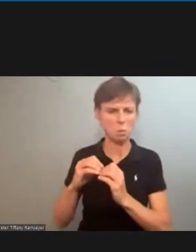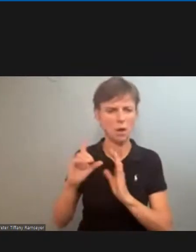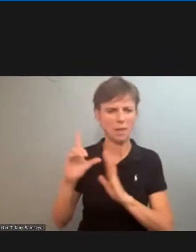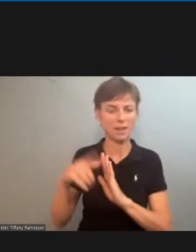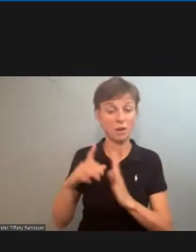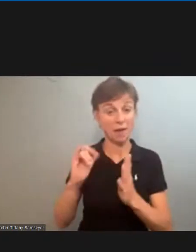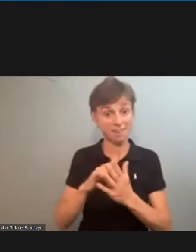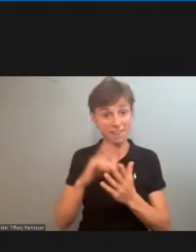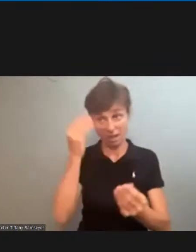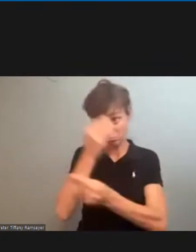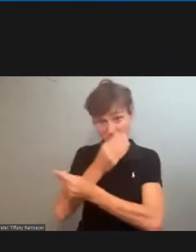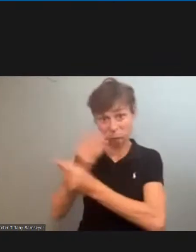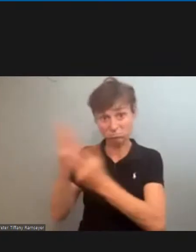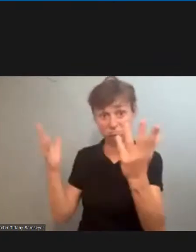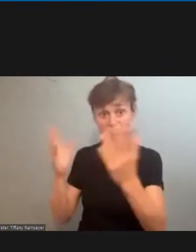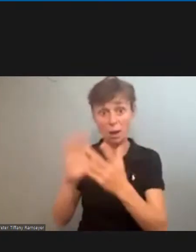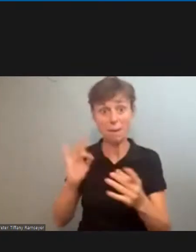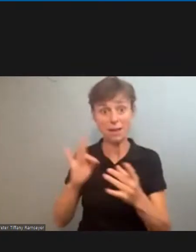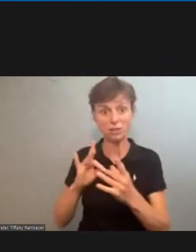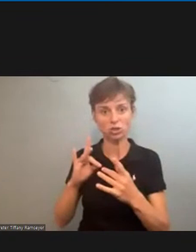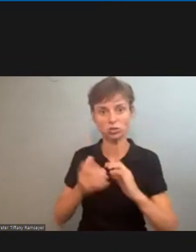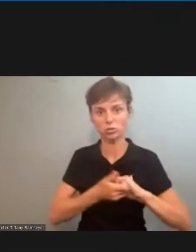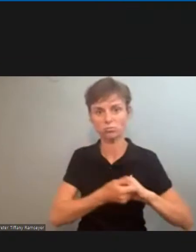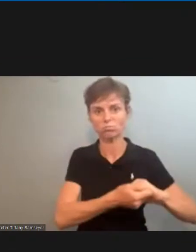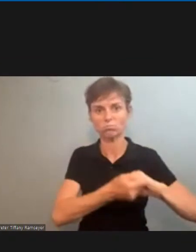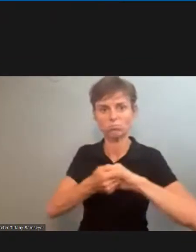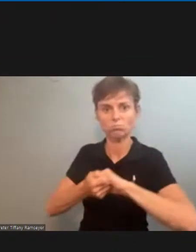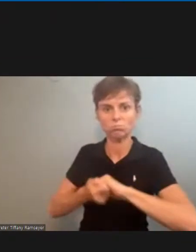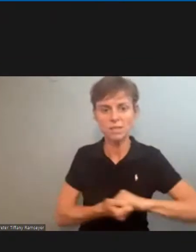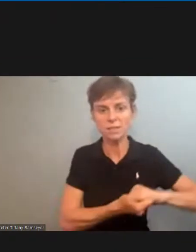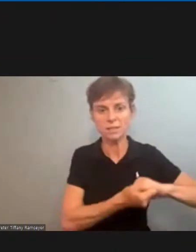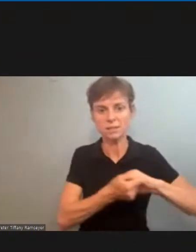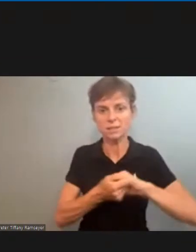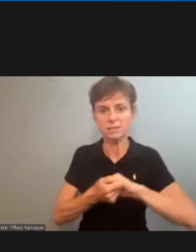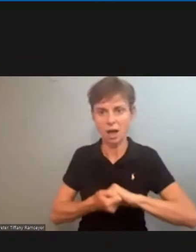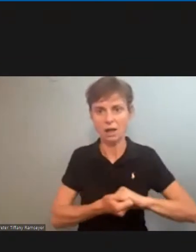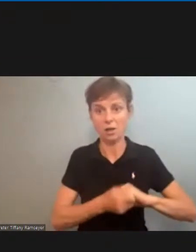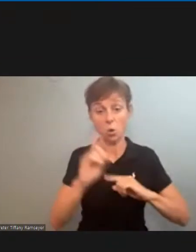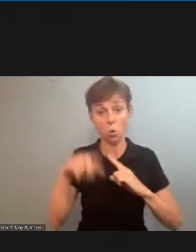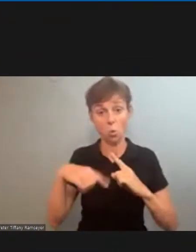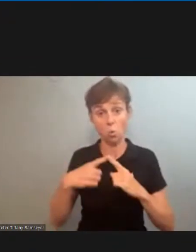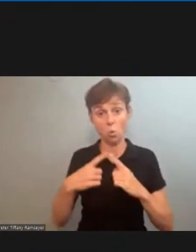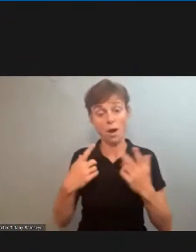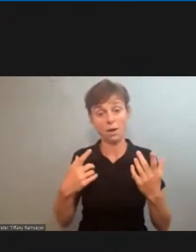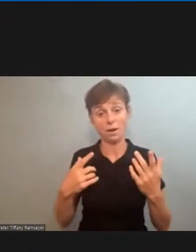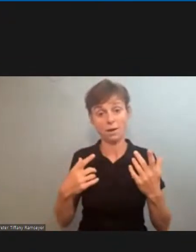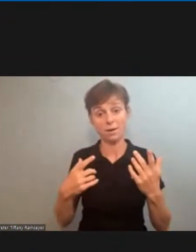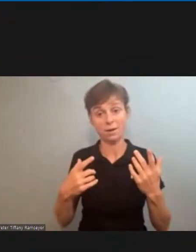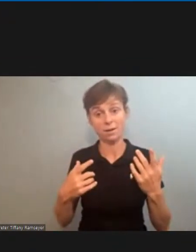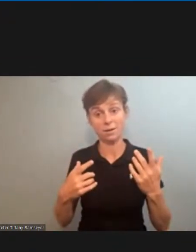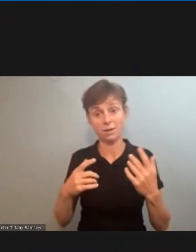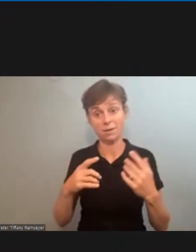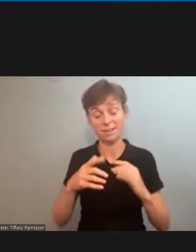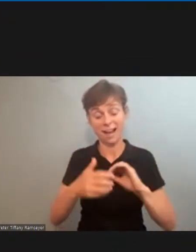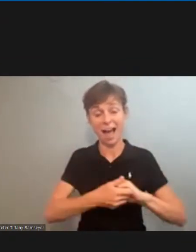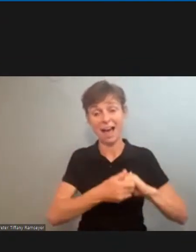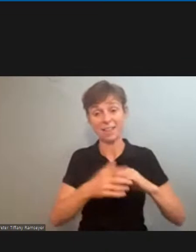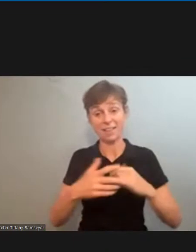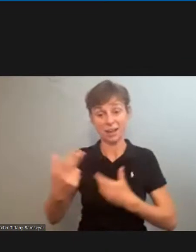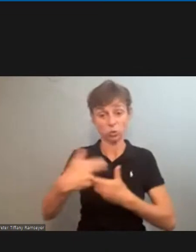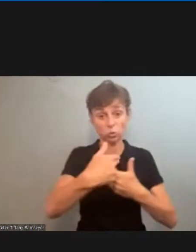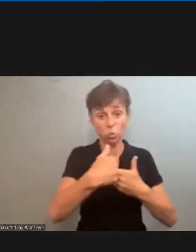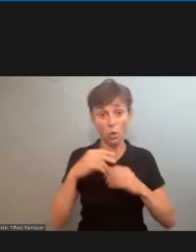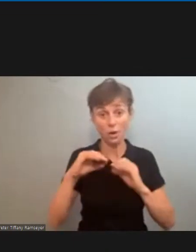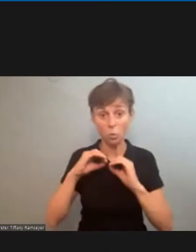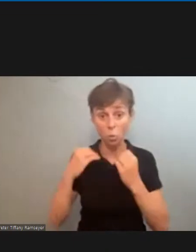a unified message a message of solidarity and when our allies join with us uh in the many organizations and